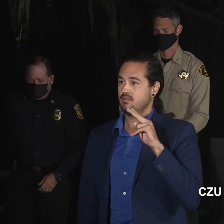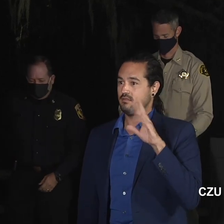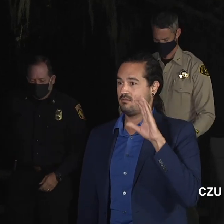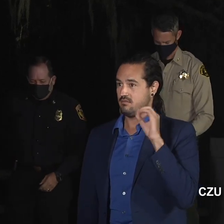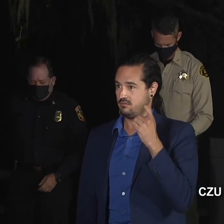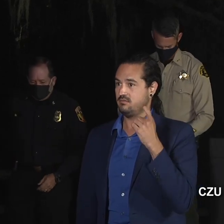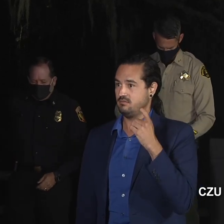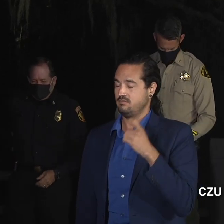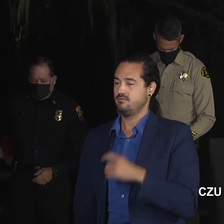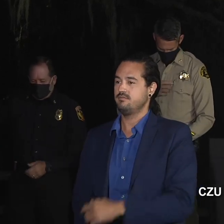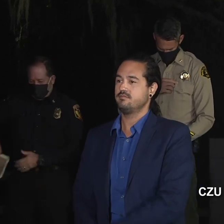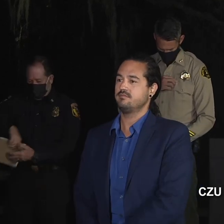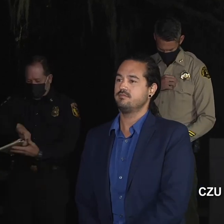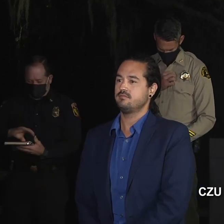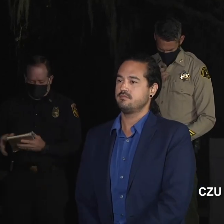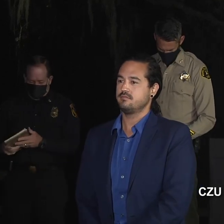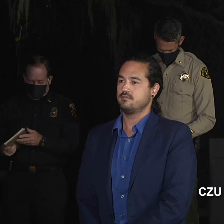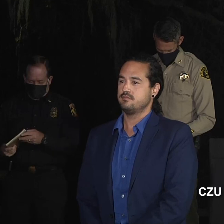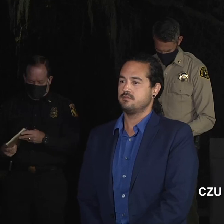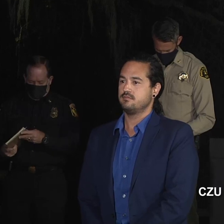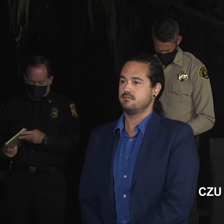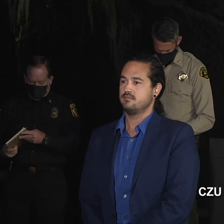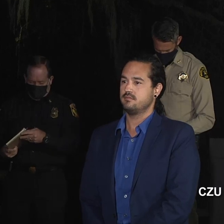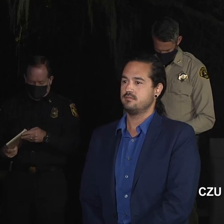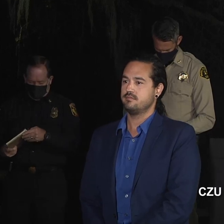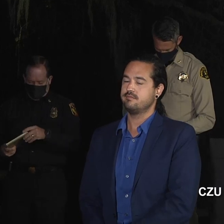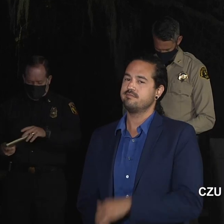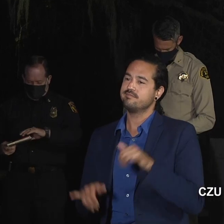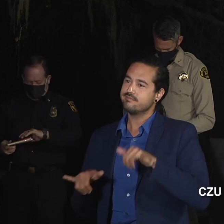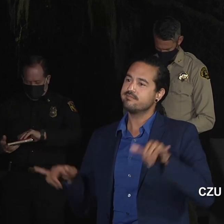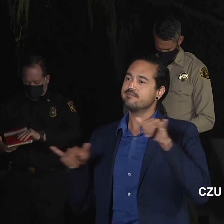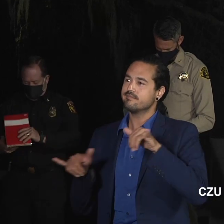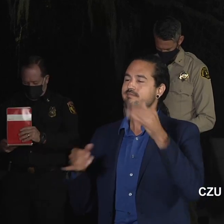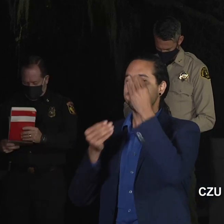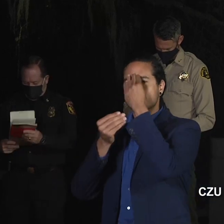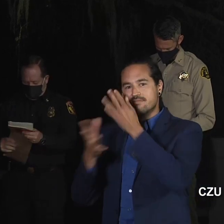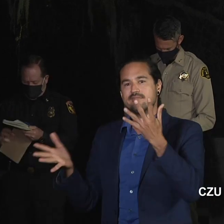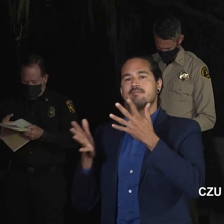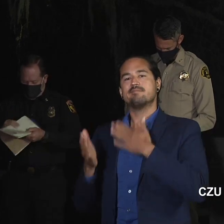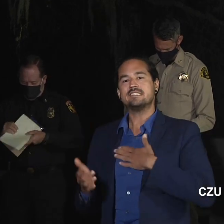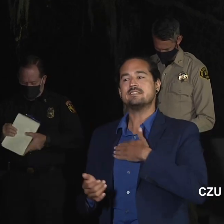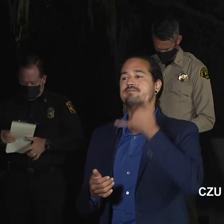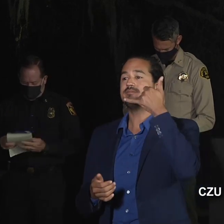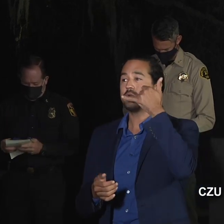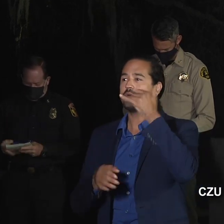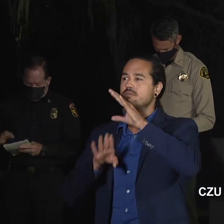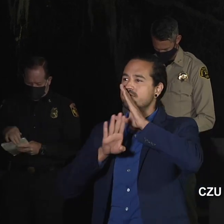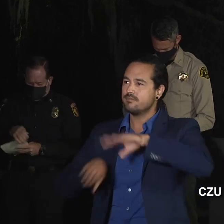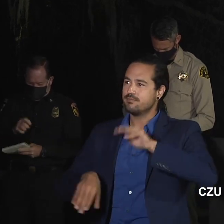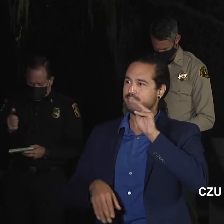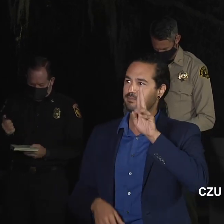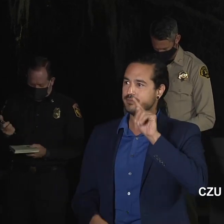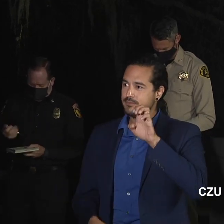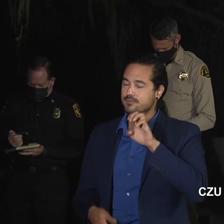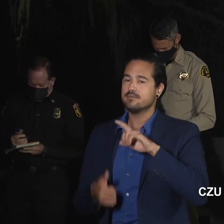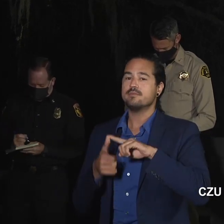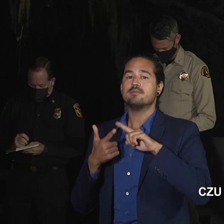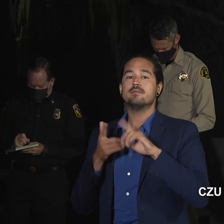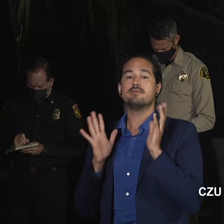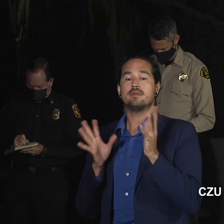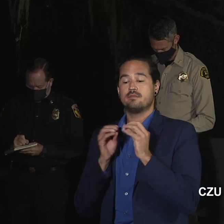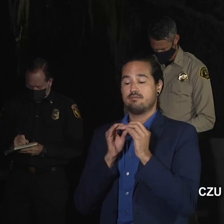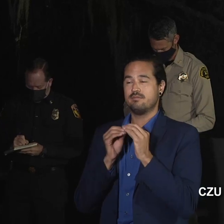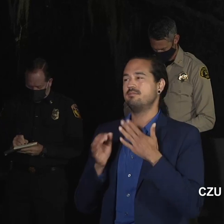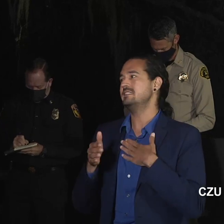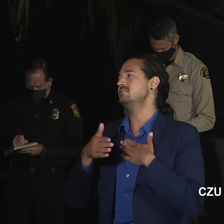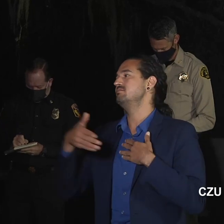line officer on the incident. As always, if you could just make sure that you keep your phones muted in the press conference area, as well as take any conversations